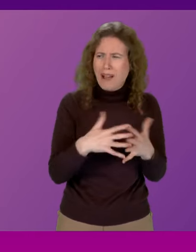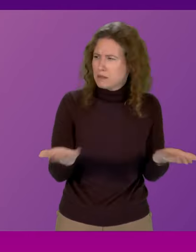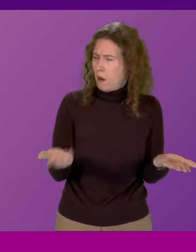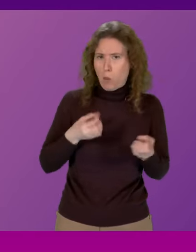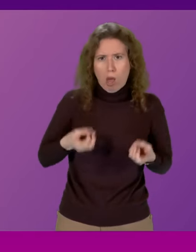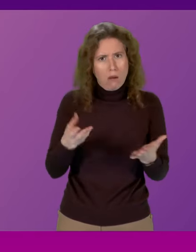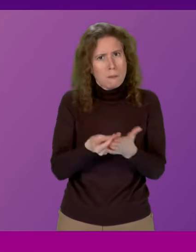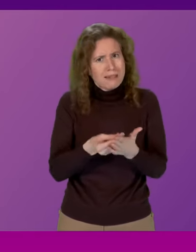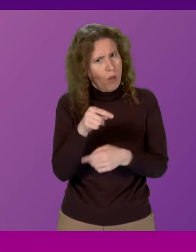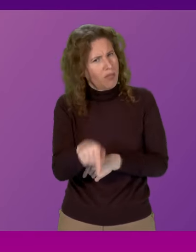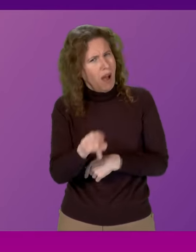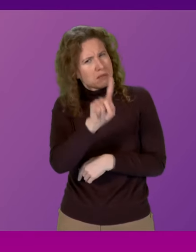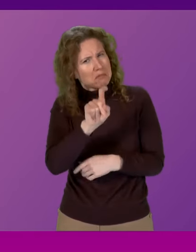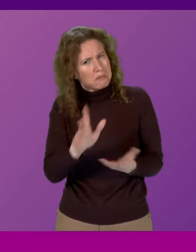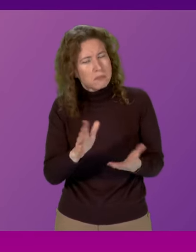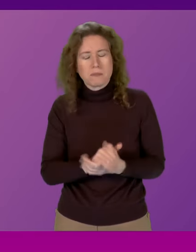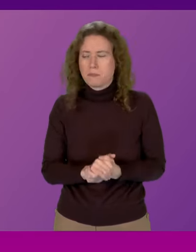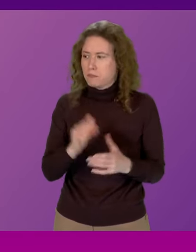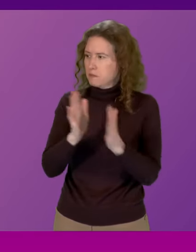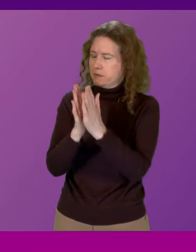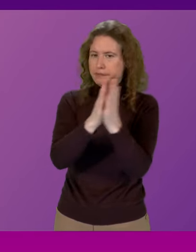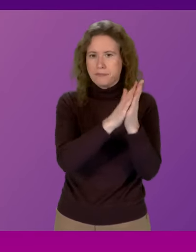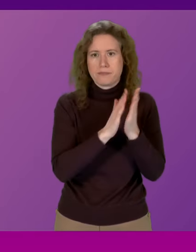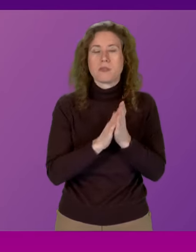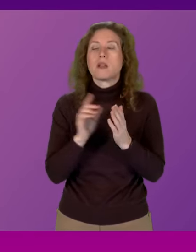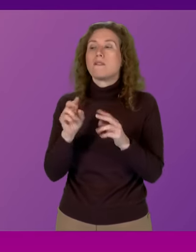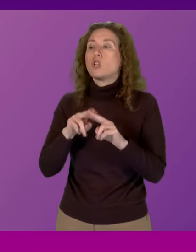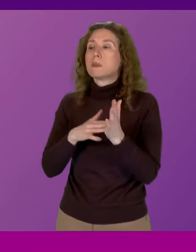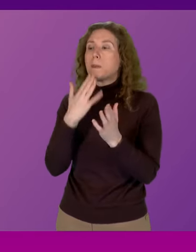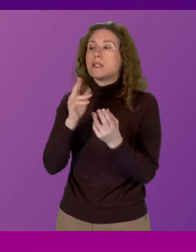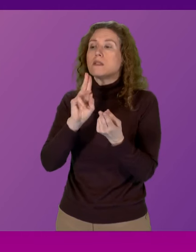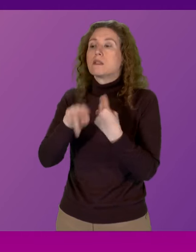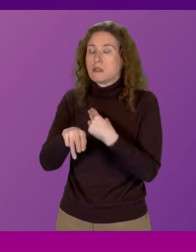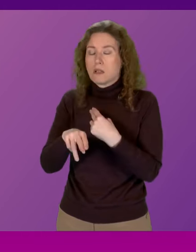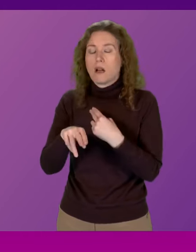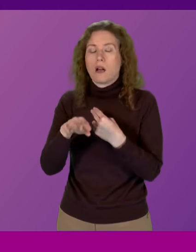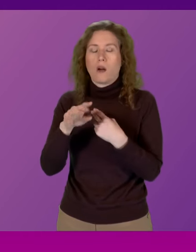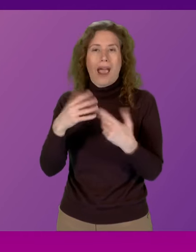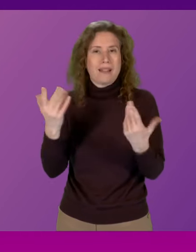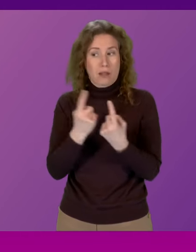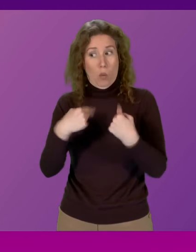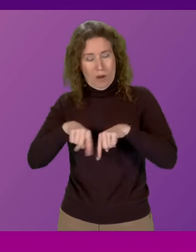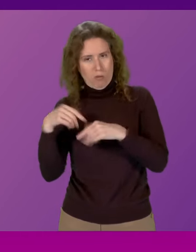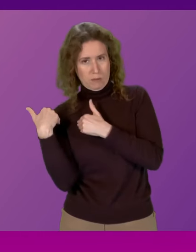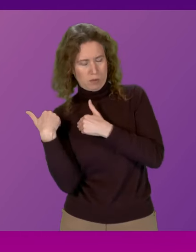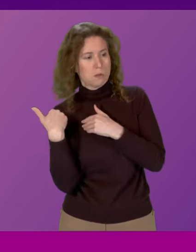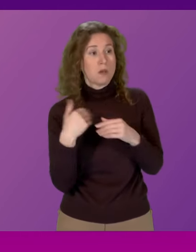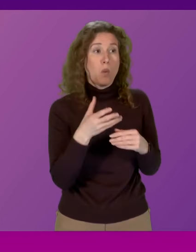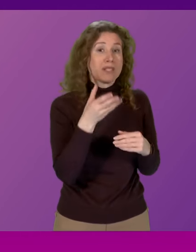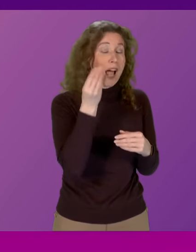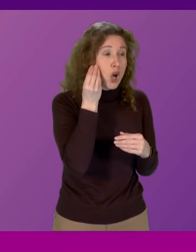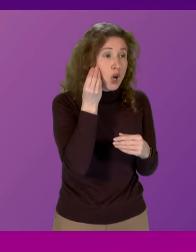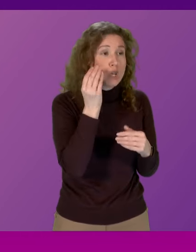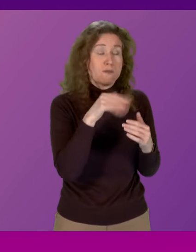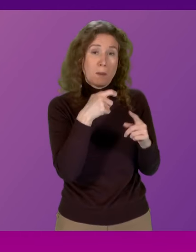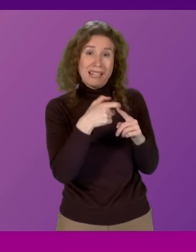first minister on matters for which the government is responsible all I heard I'm afraid is when Keith Brown was speaking a whole bunch of groans